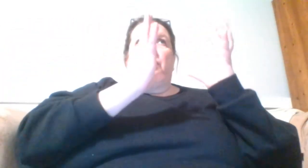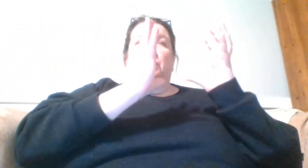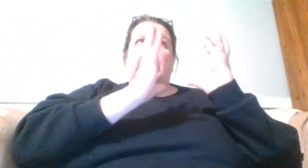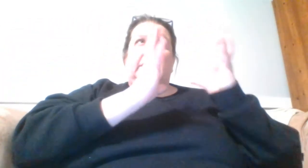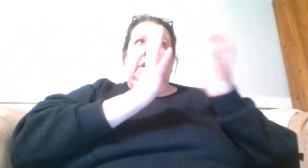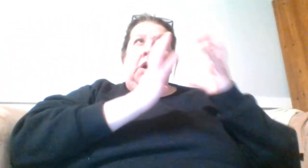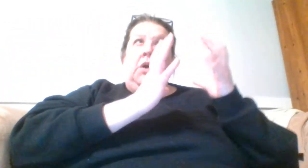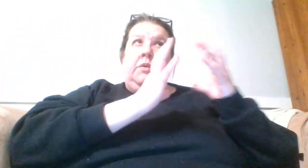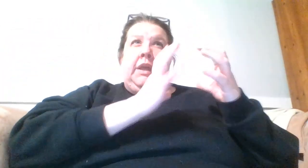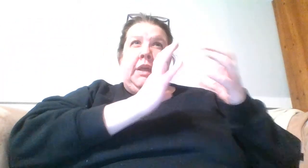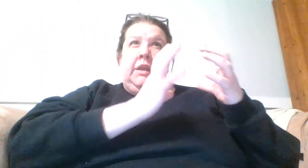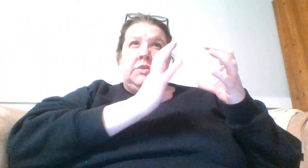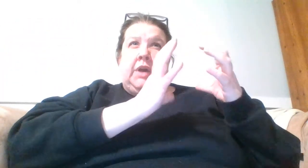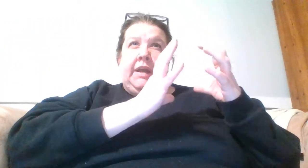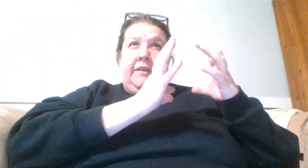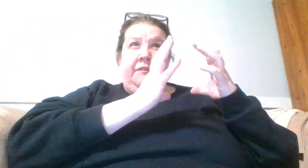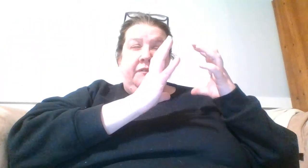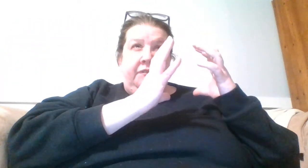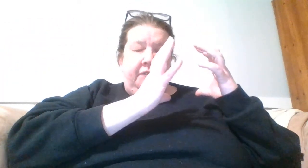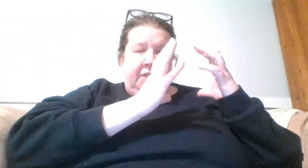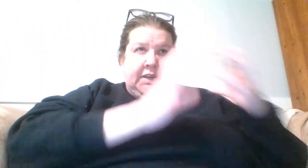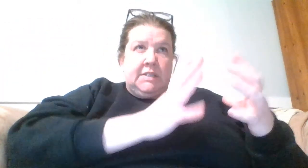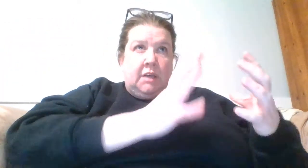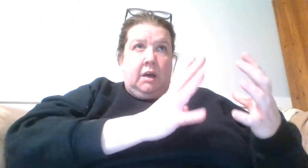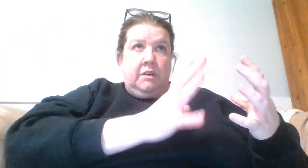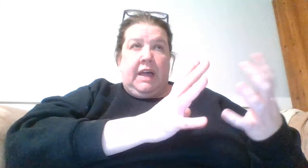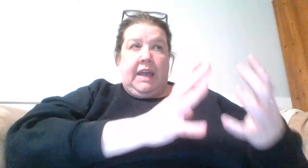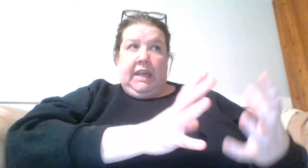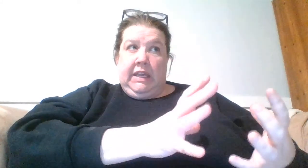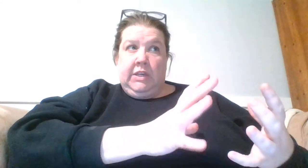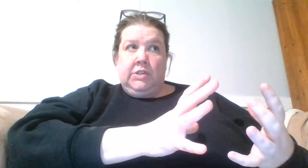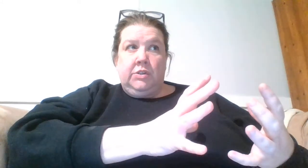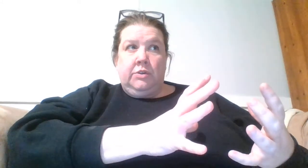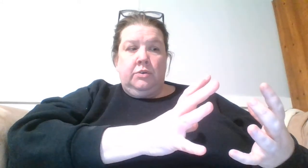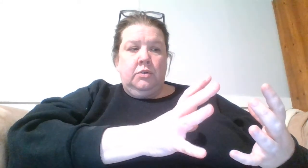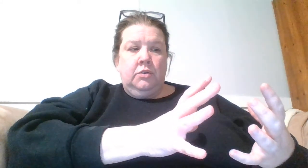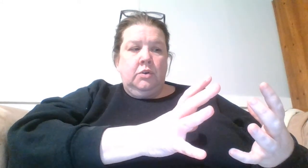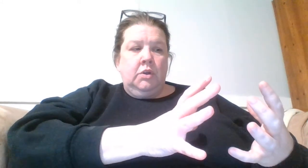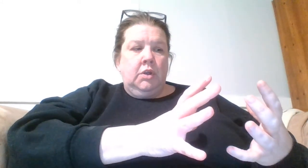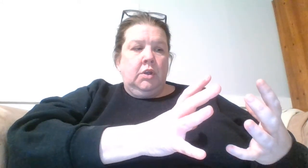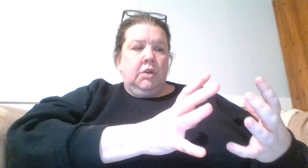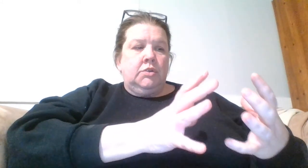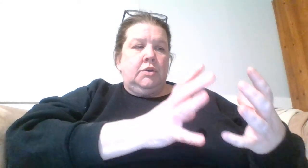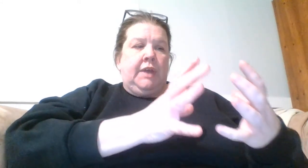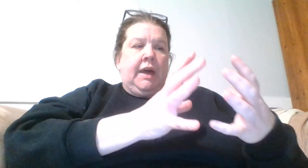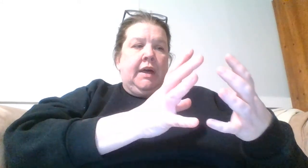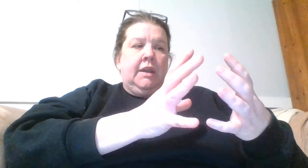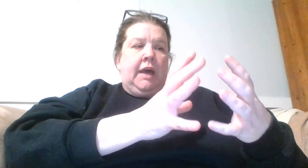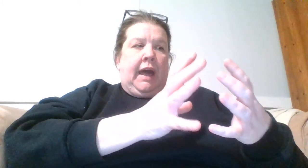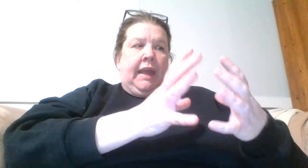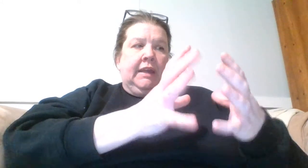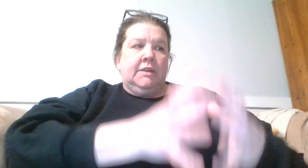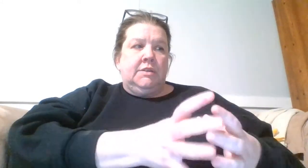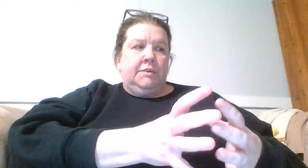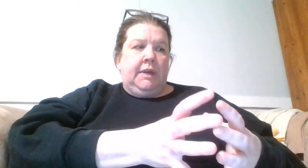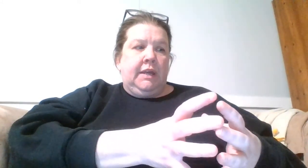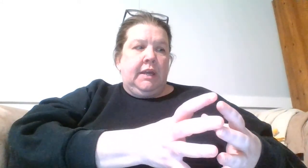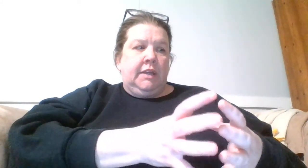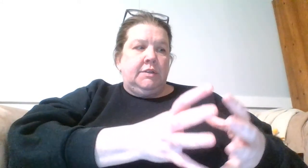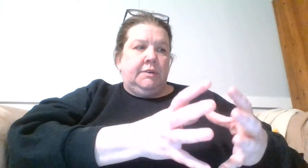really hone in and try and fix the underlying issue so that I can do it and do